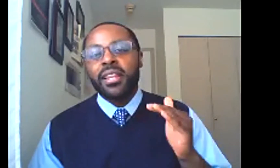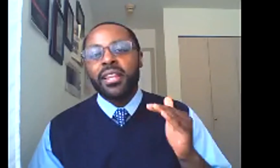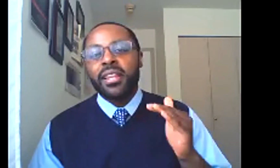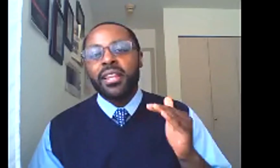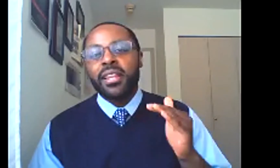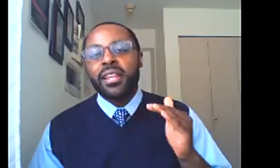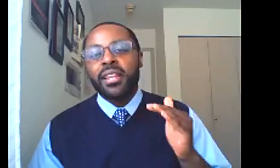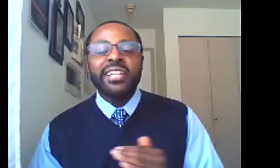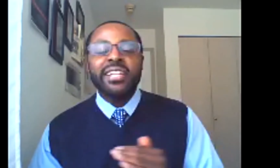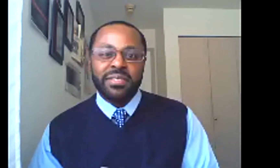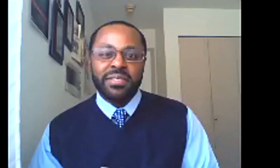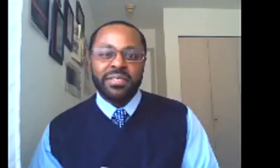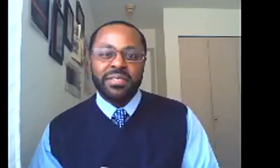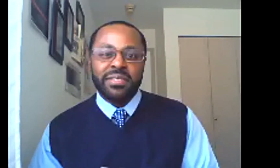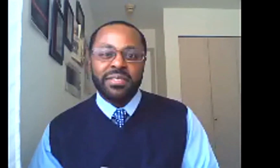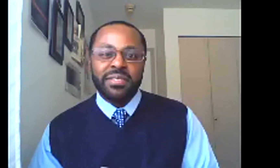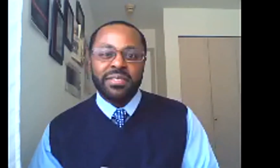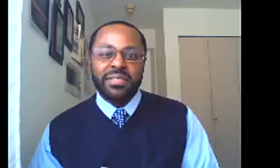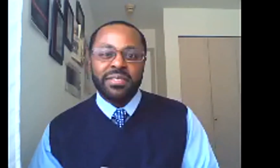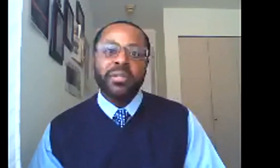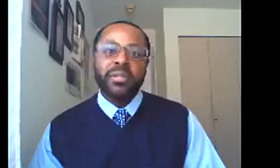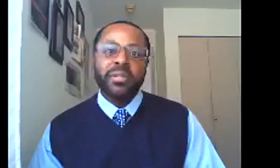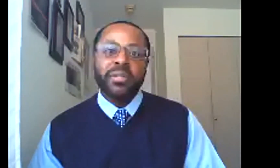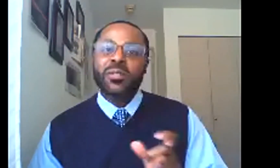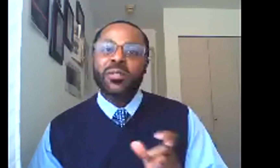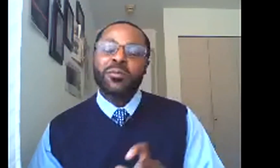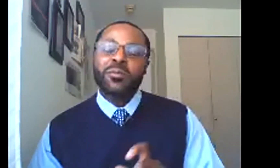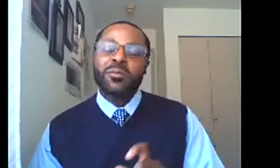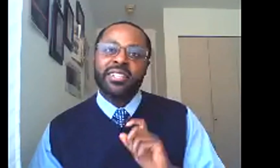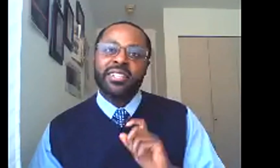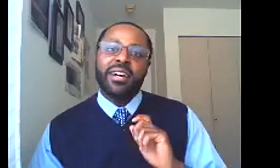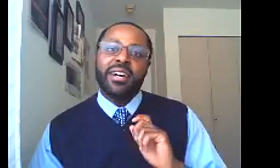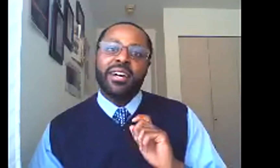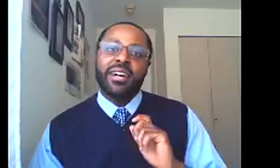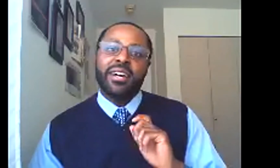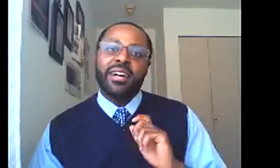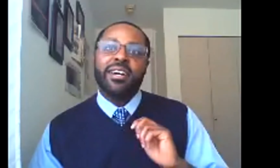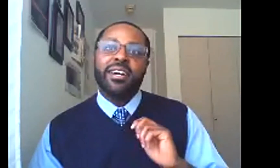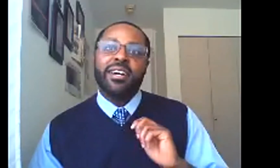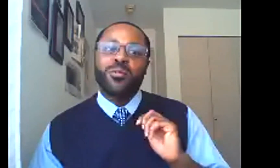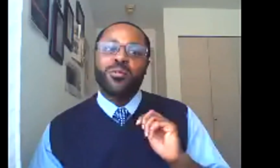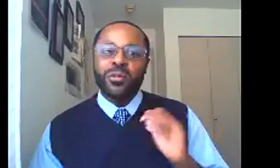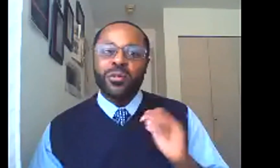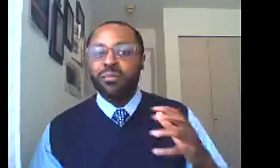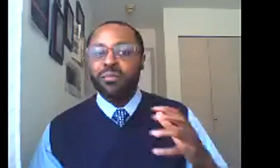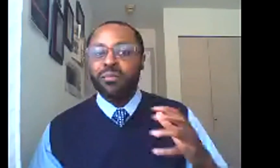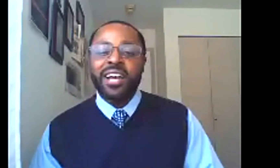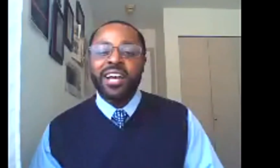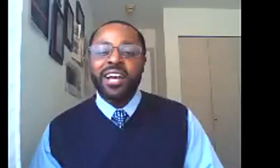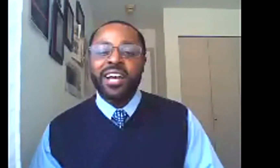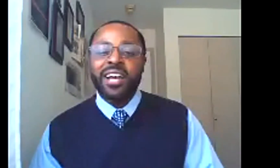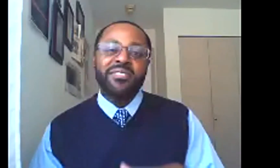That needs to be said over and over because in so many ways, uh, we